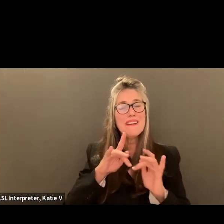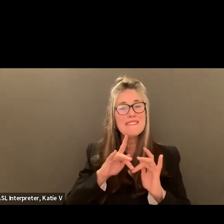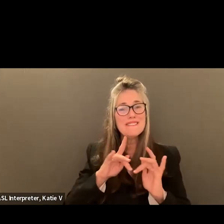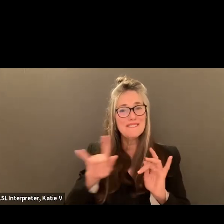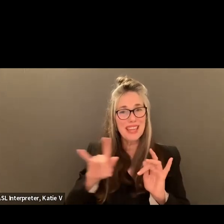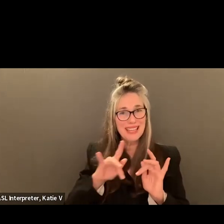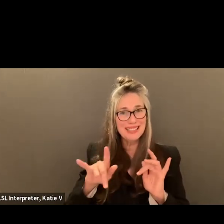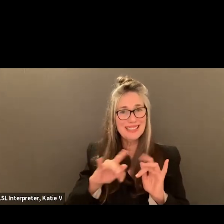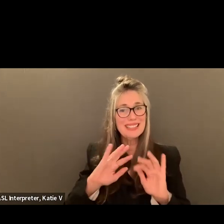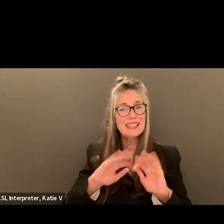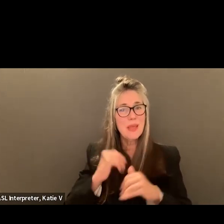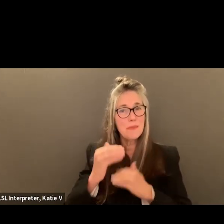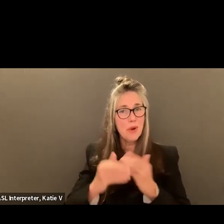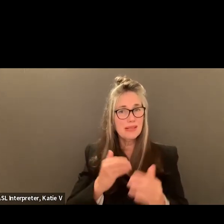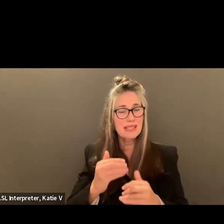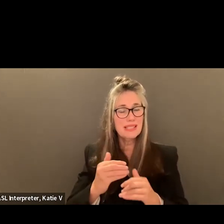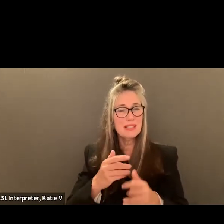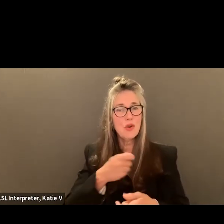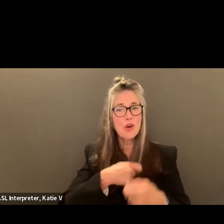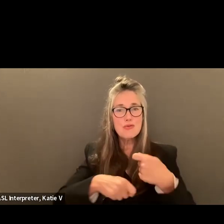The process about that.